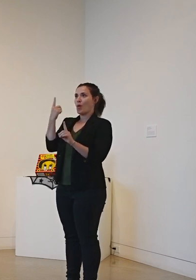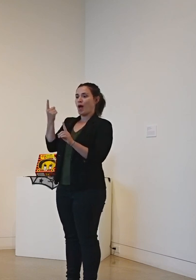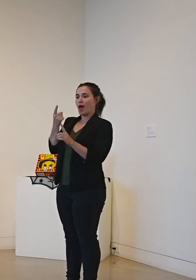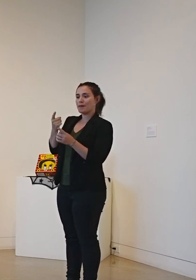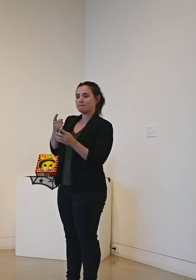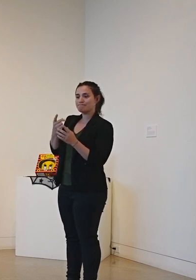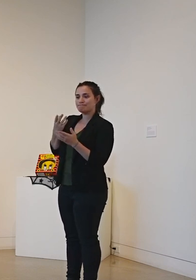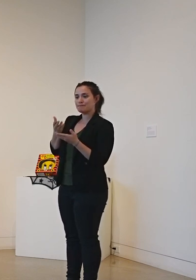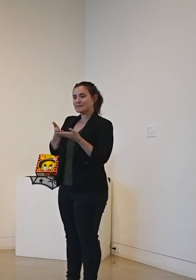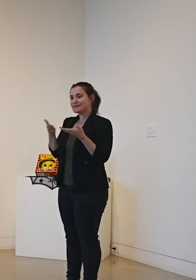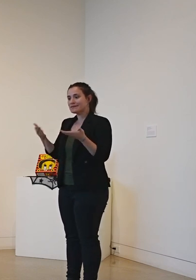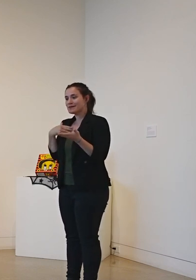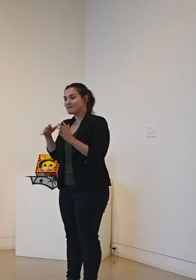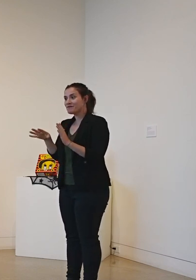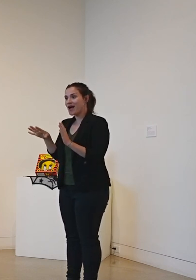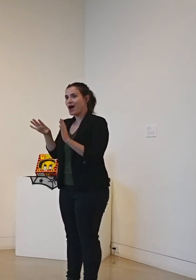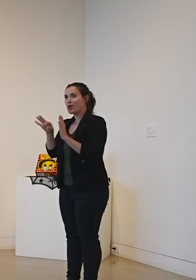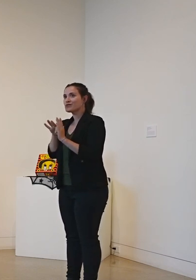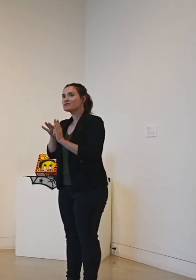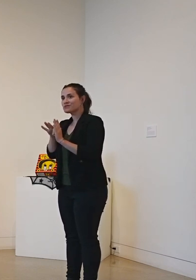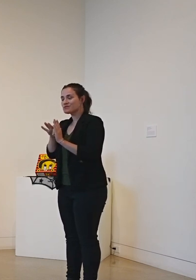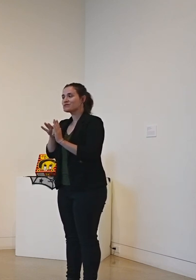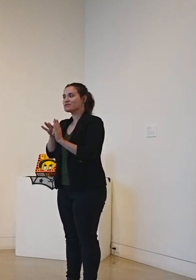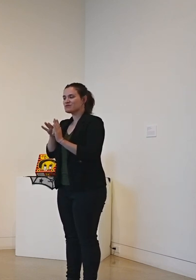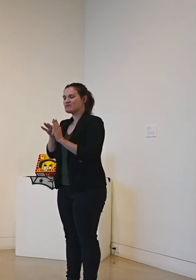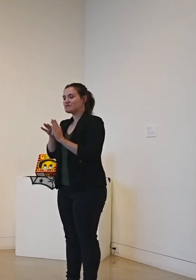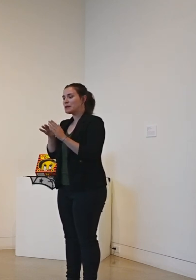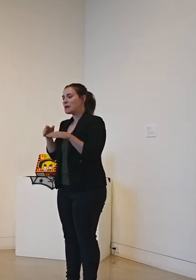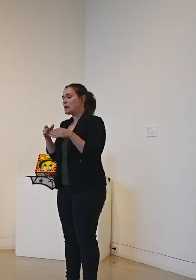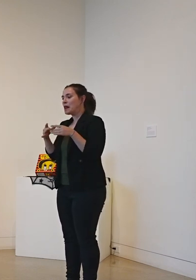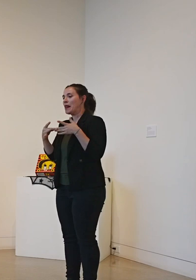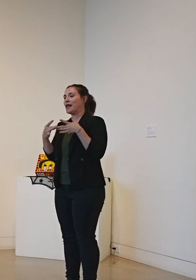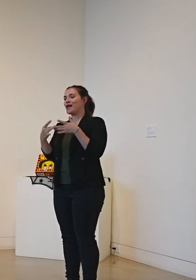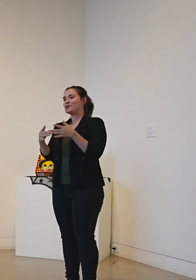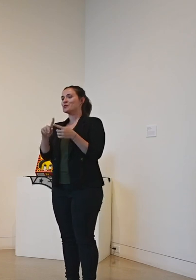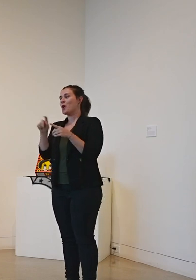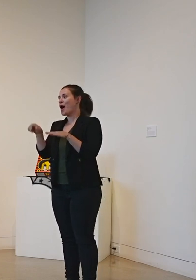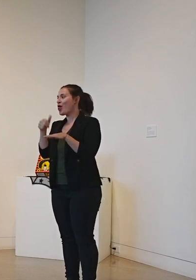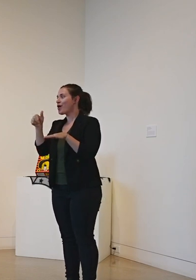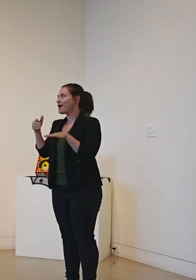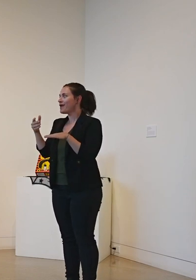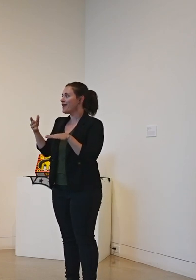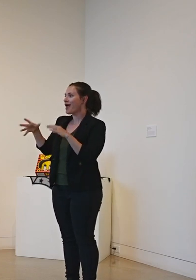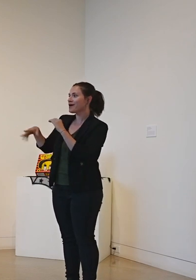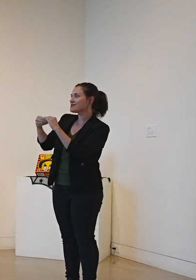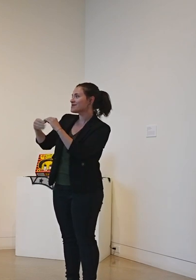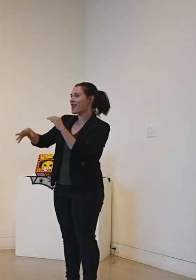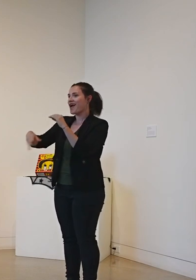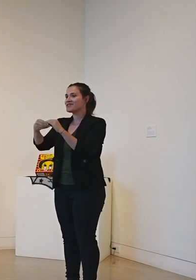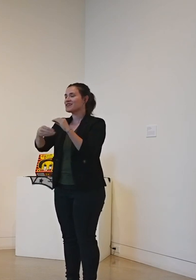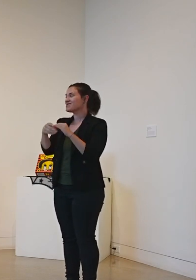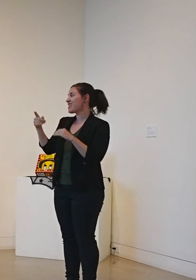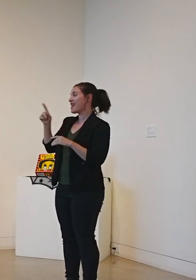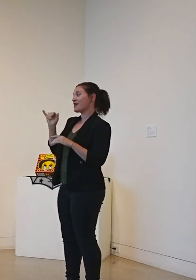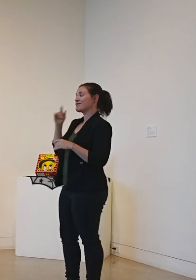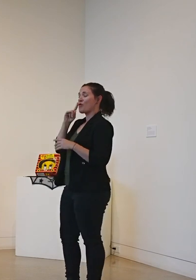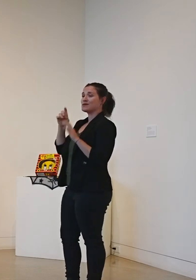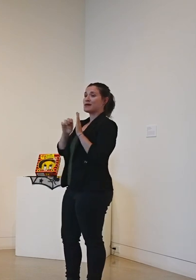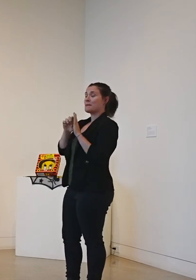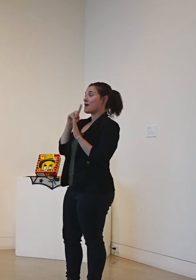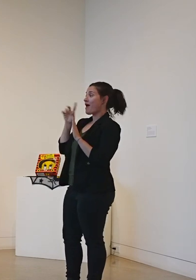that I just went from that to the rest of it like I found just the barbie